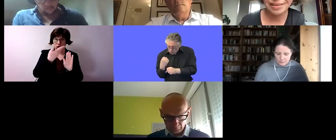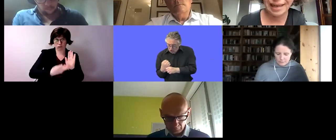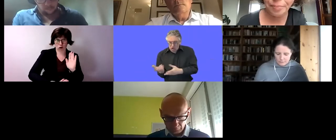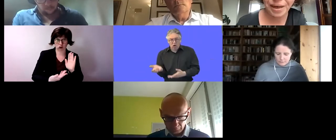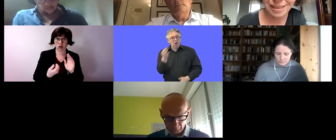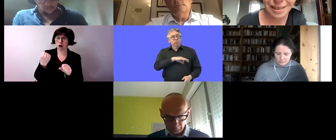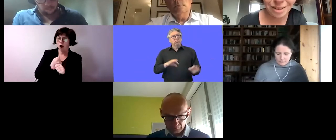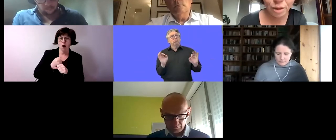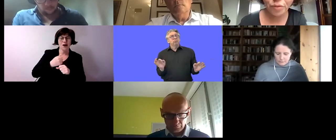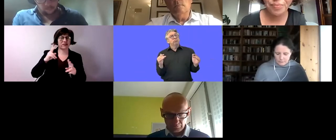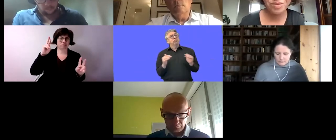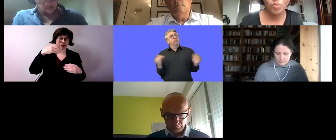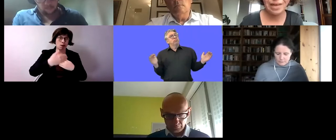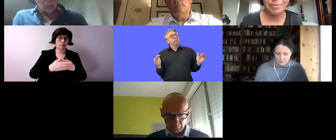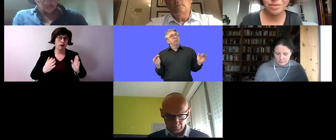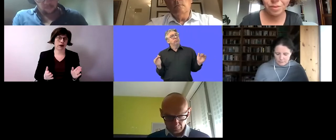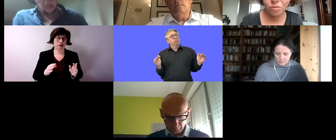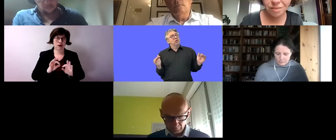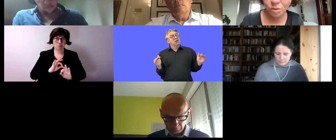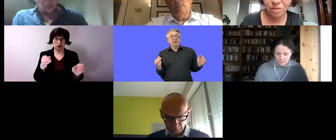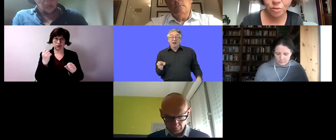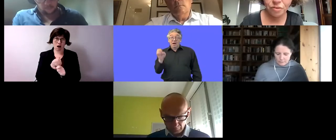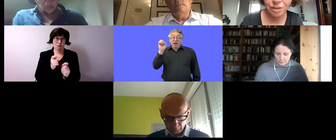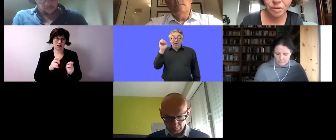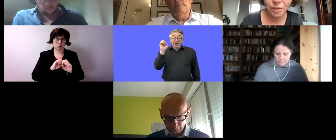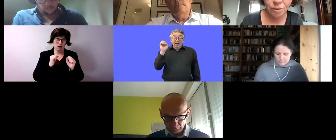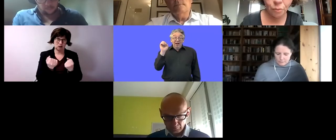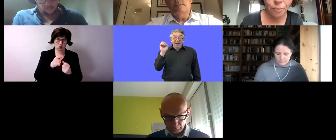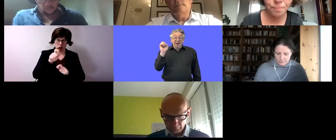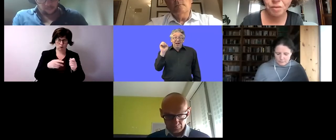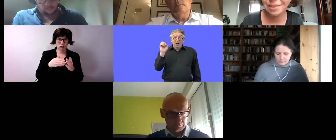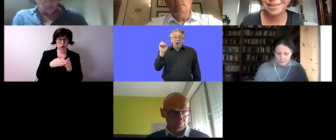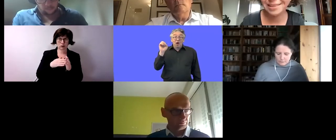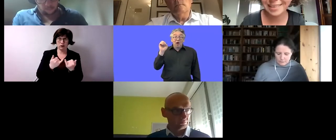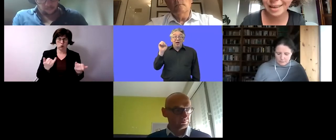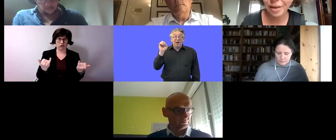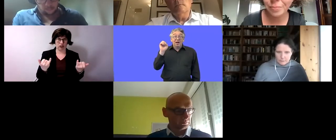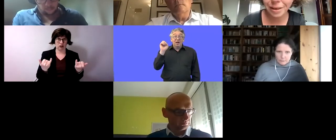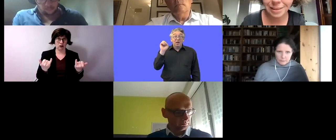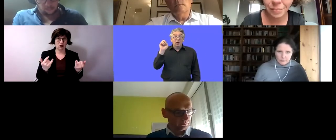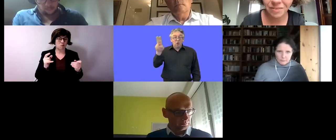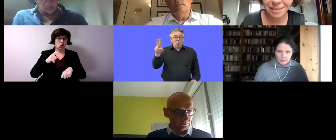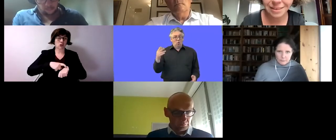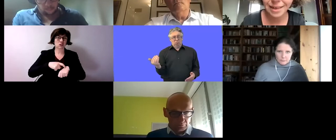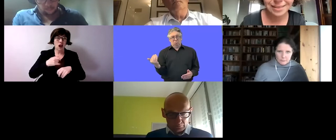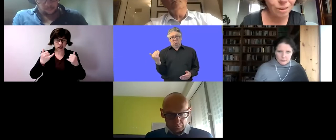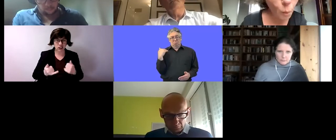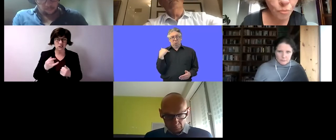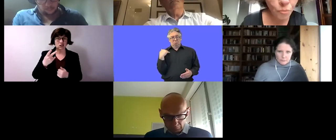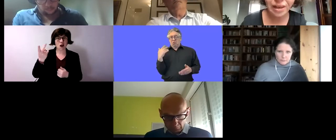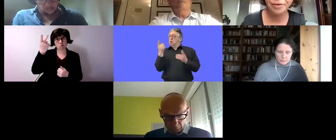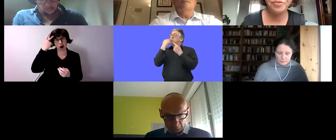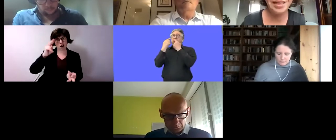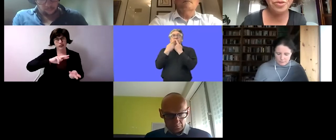european union has presented its strategy for disability rights and works together